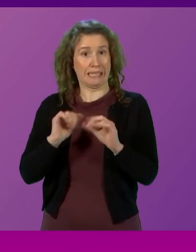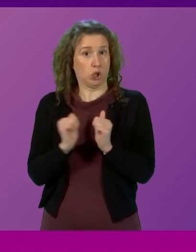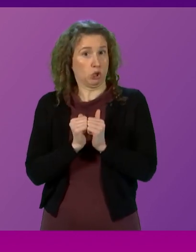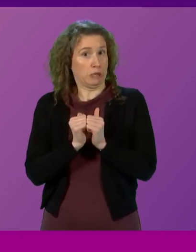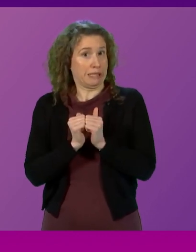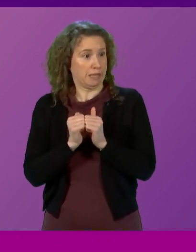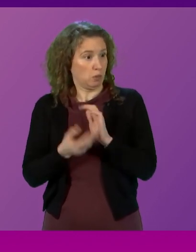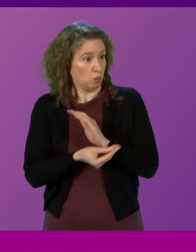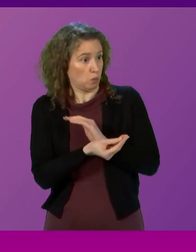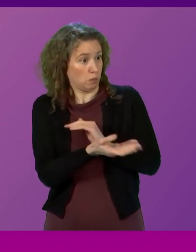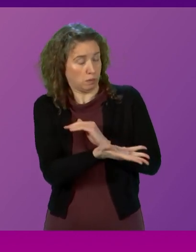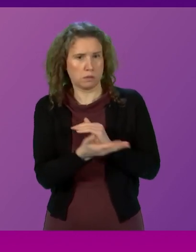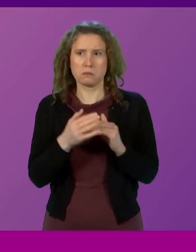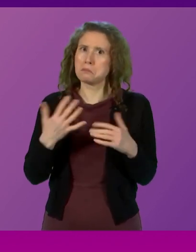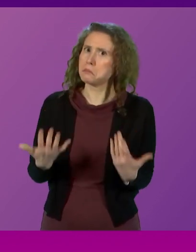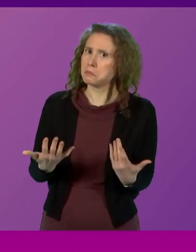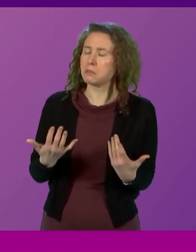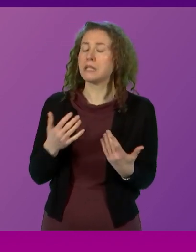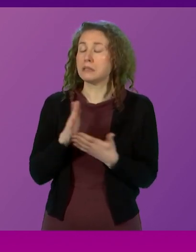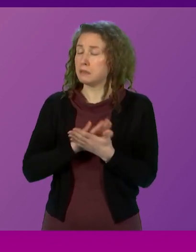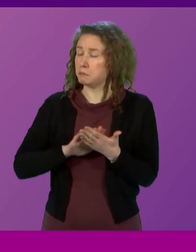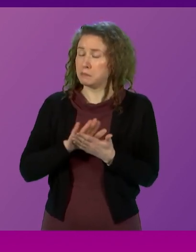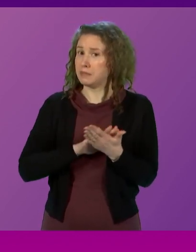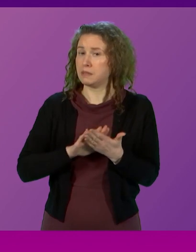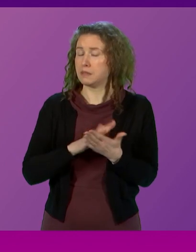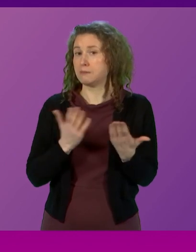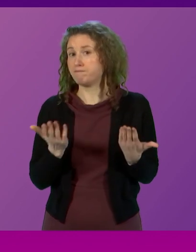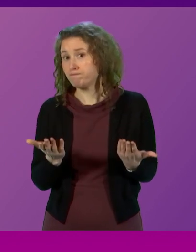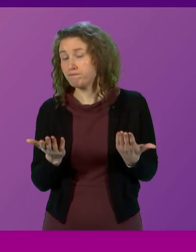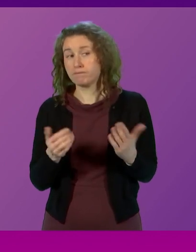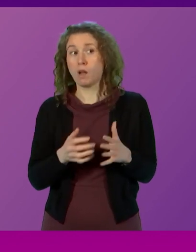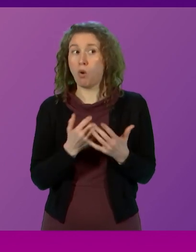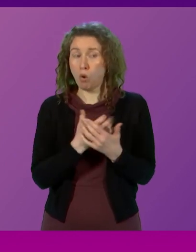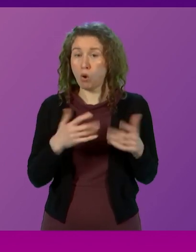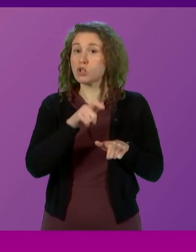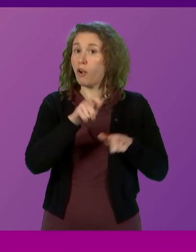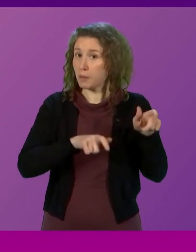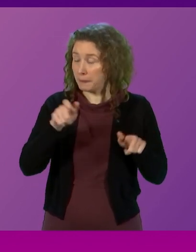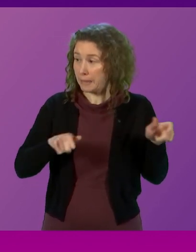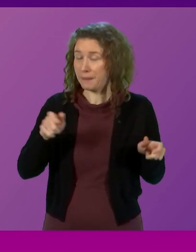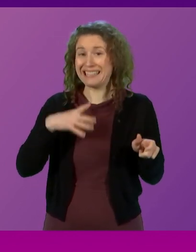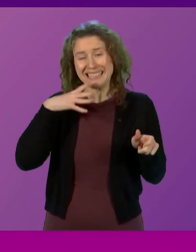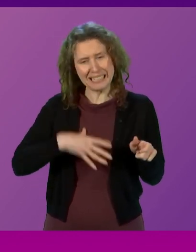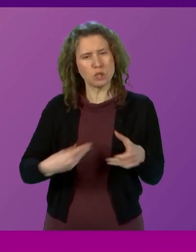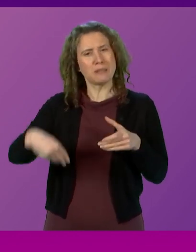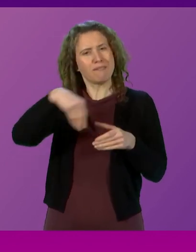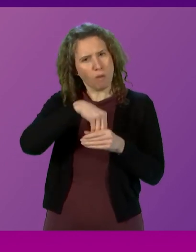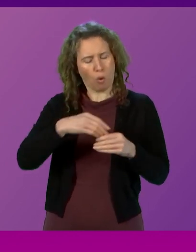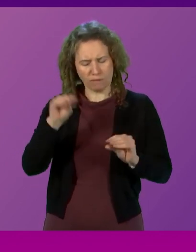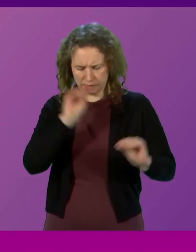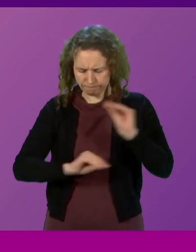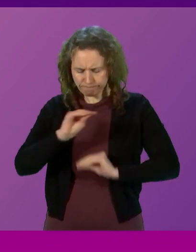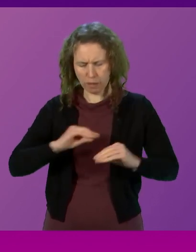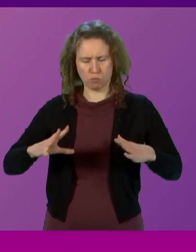inevitably, there is inevitably, a large number of people have to be involved in the preparation